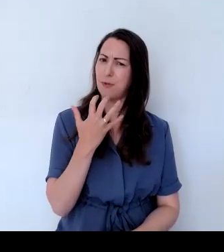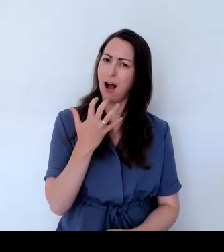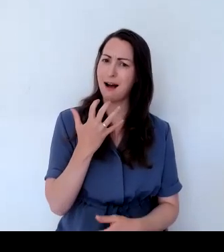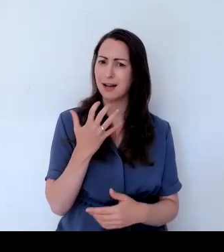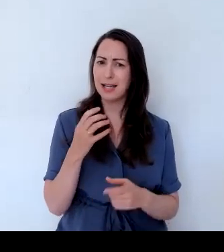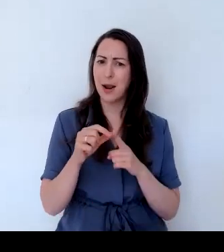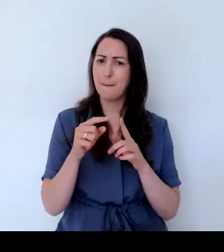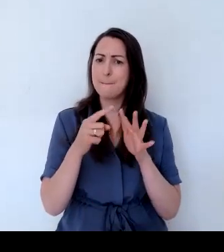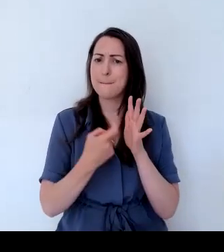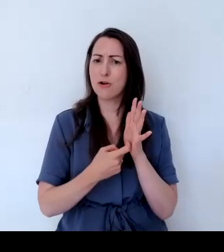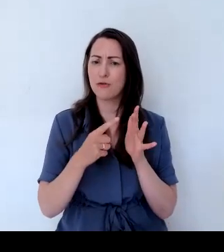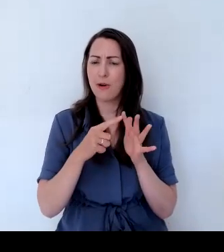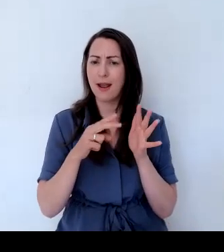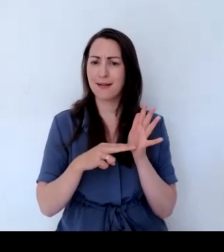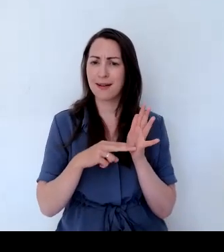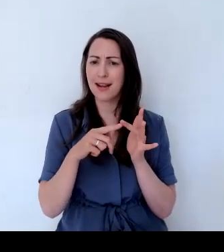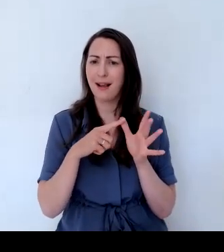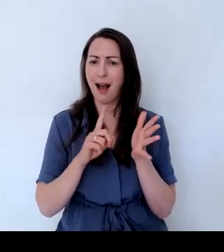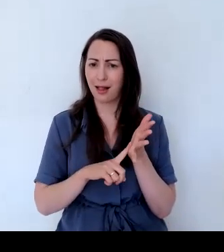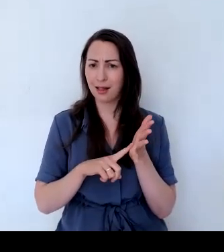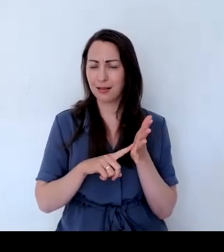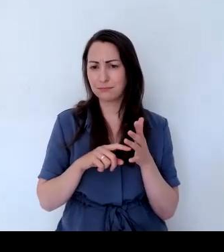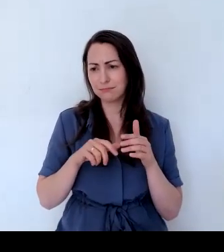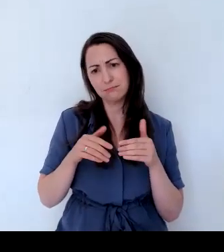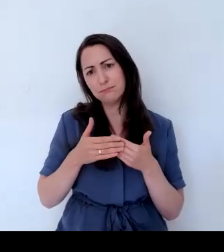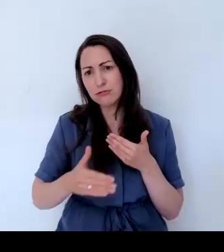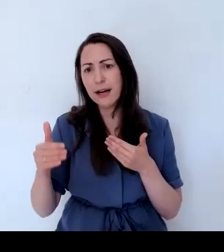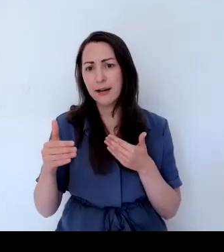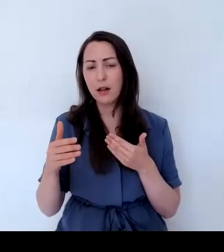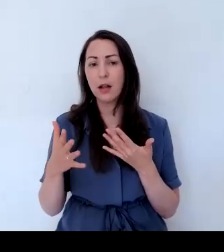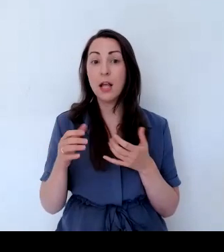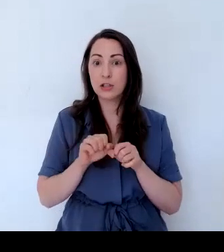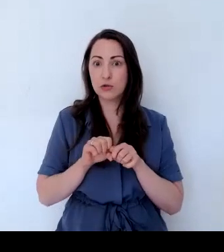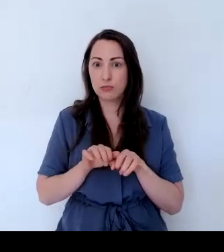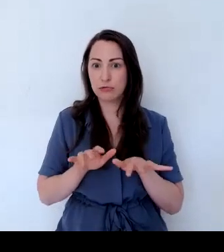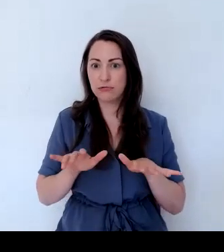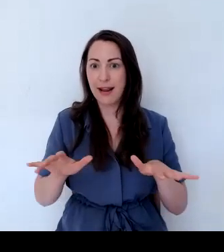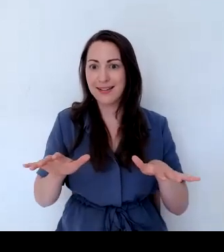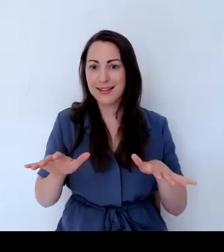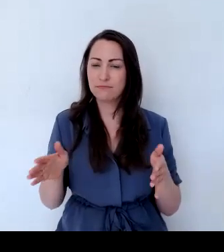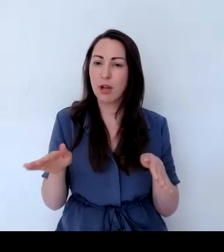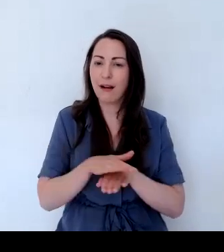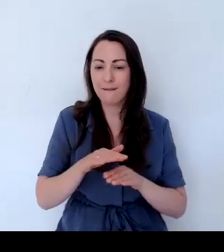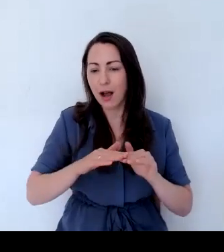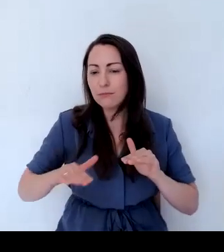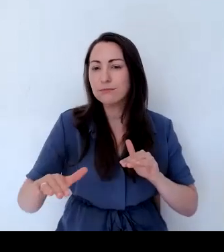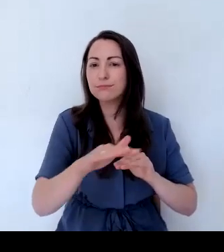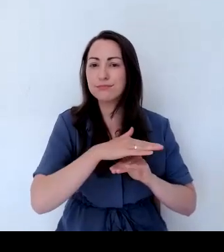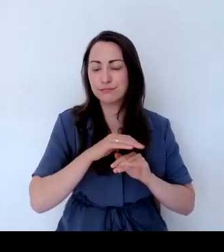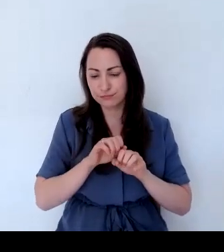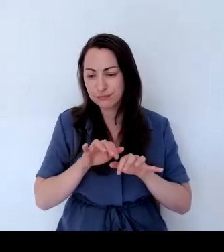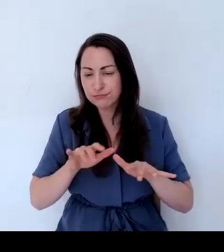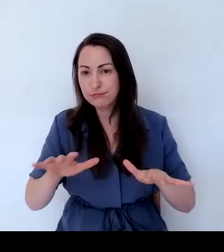spreads rapidly and which does cover the ground very well. Okay, so